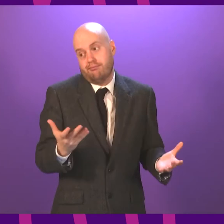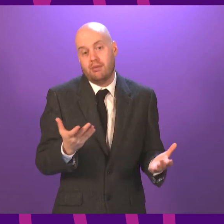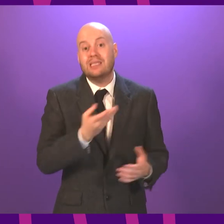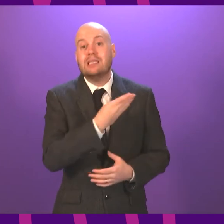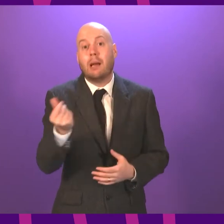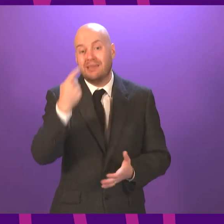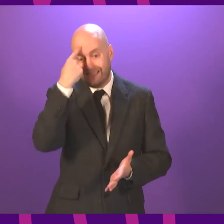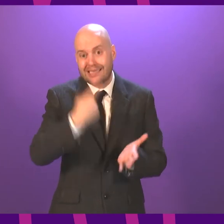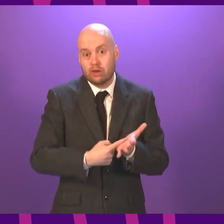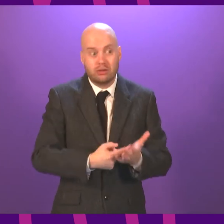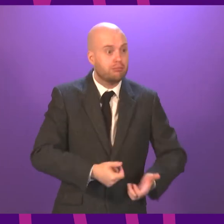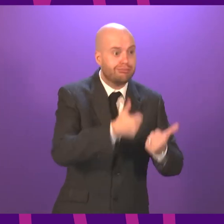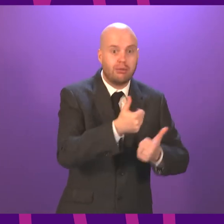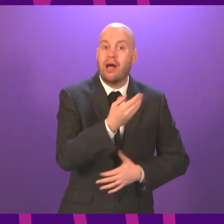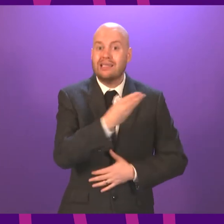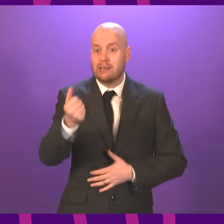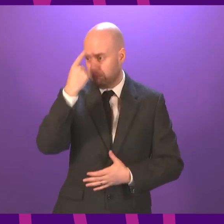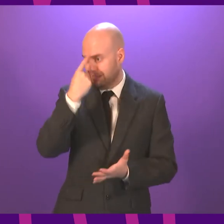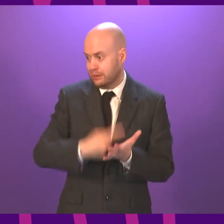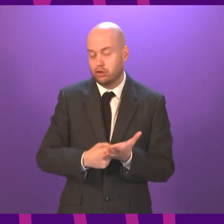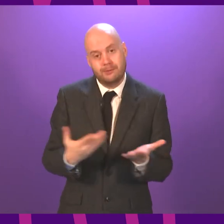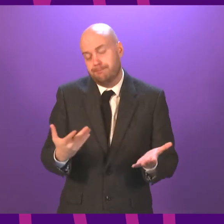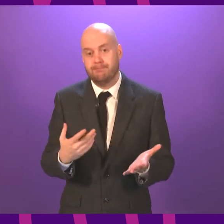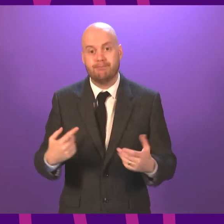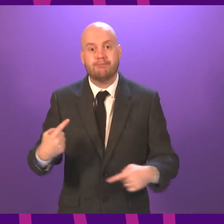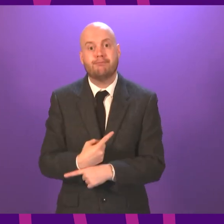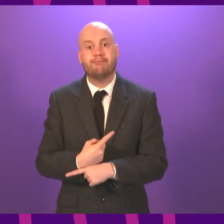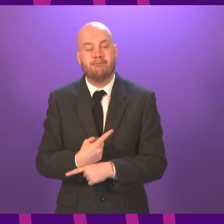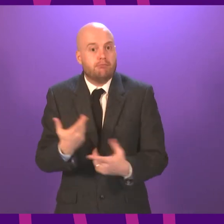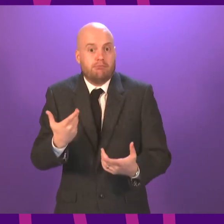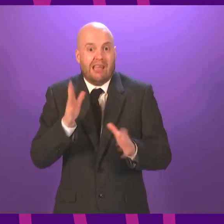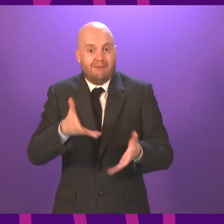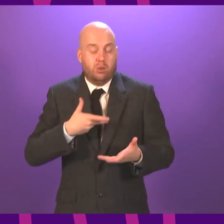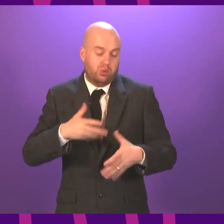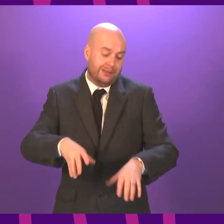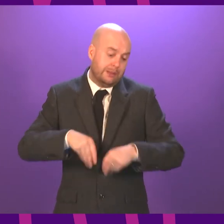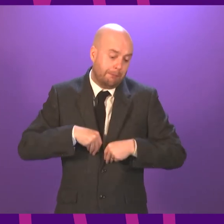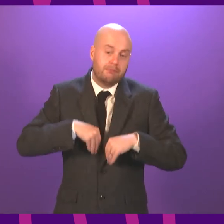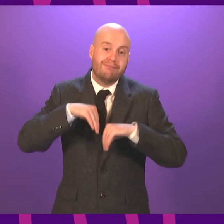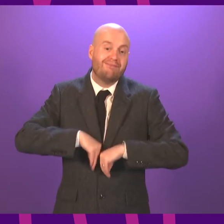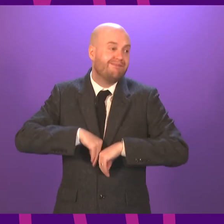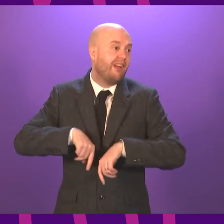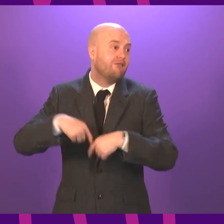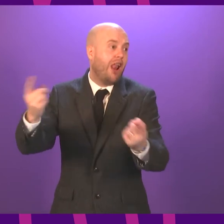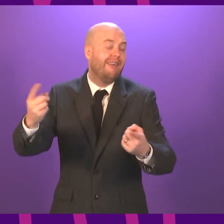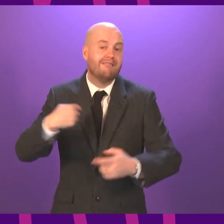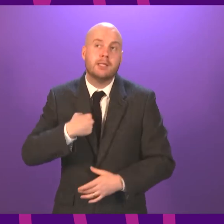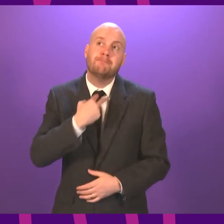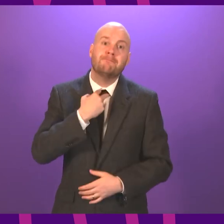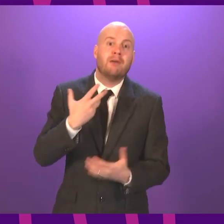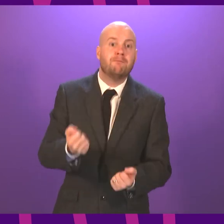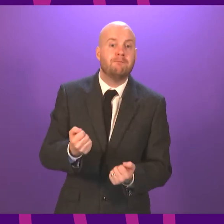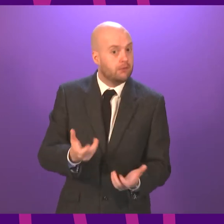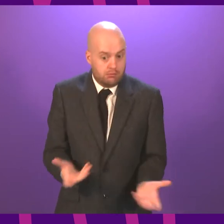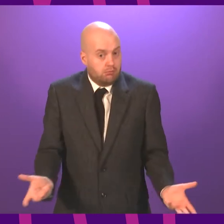decisions for as long as I live. Those decisions will be subject to serious scrutiny. That is right and